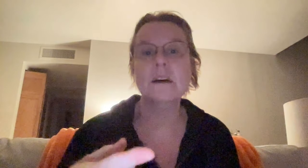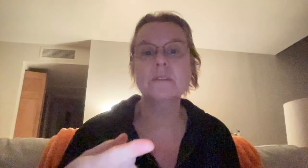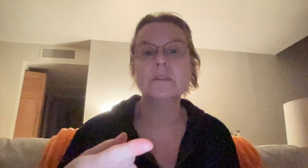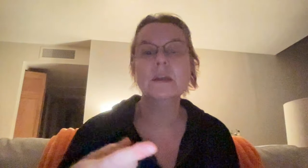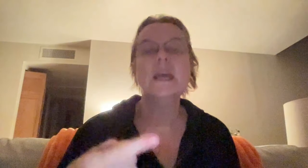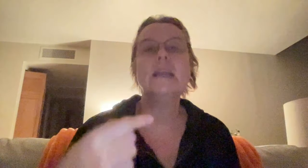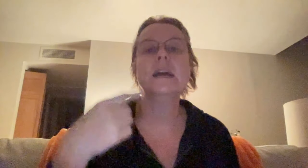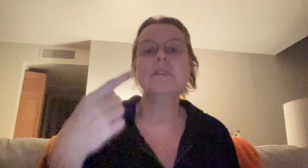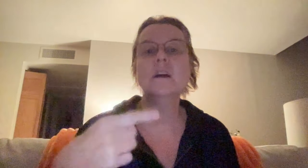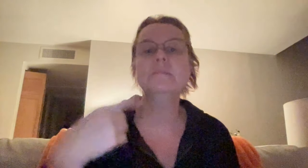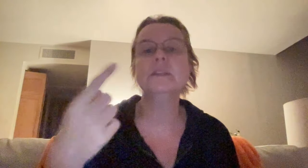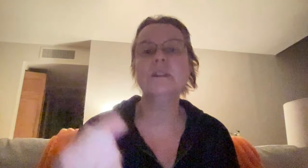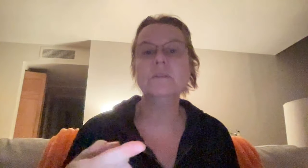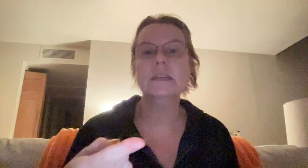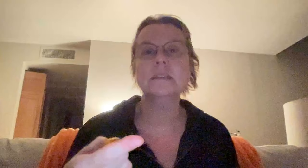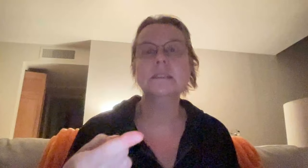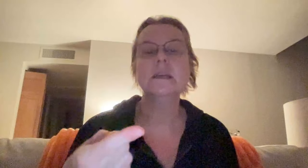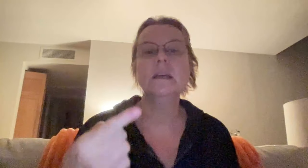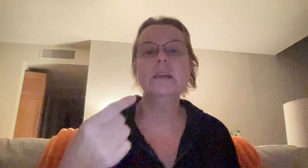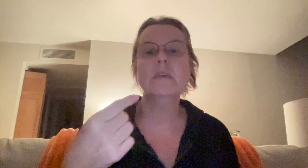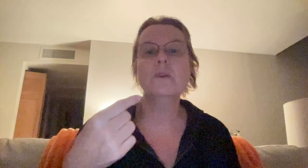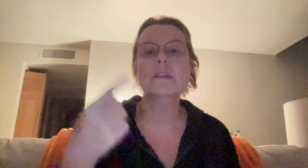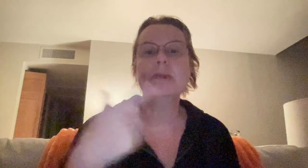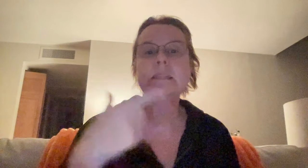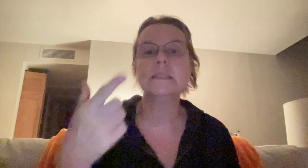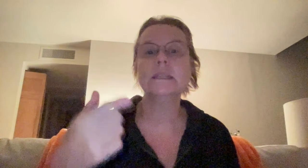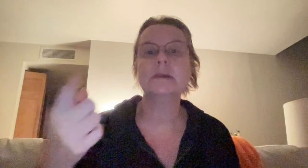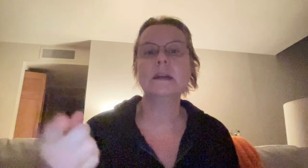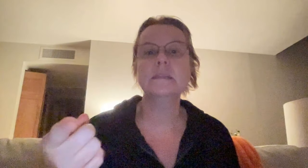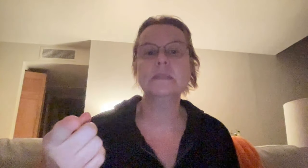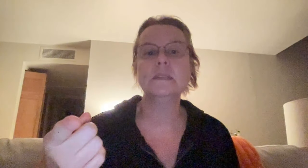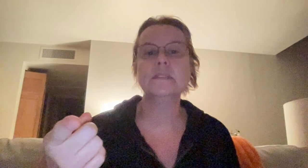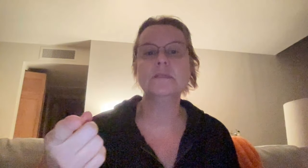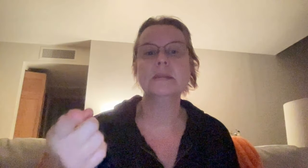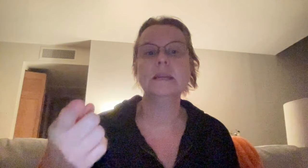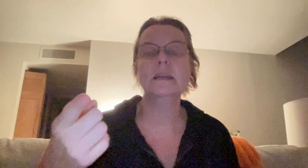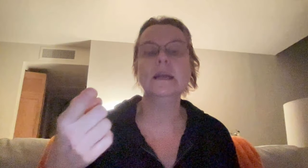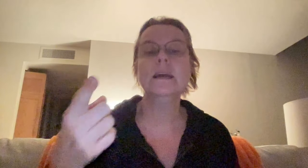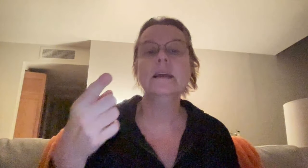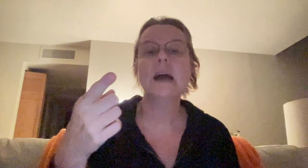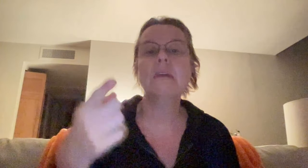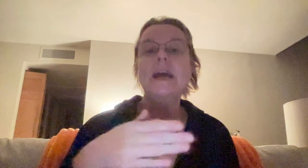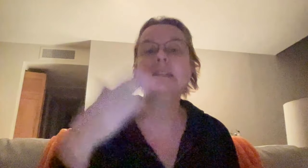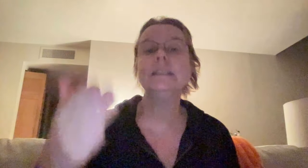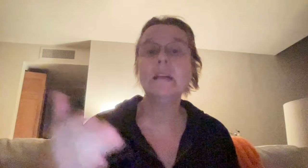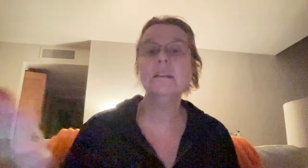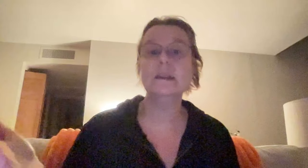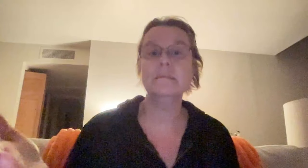loud. And I have come to notice that one of the best things my husband does for me, and I've had to tell him